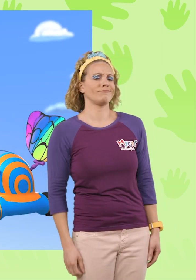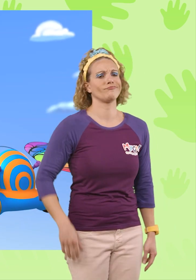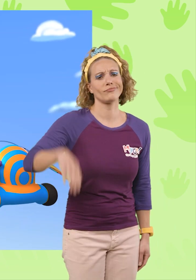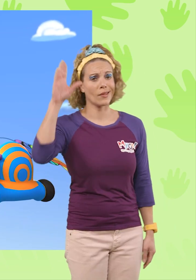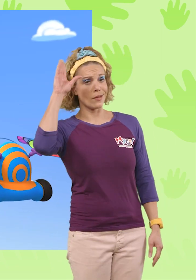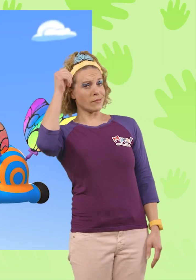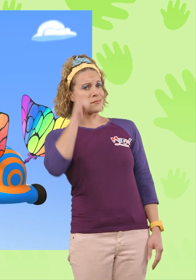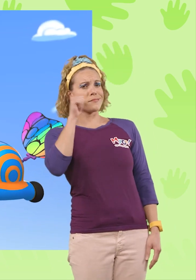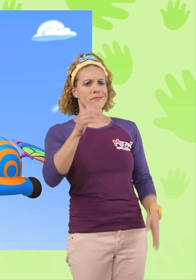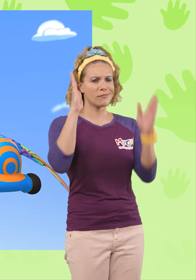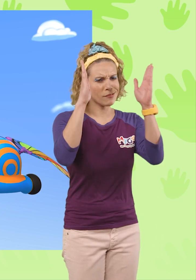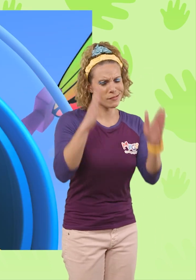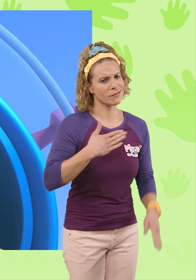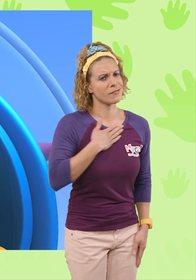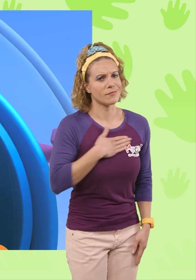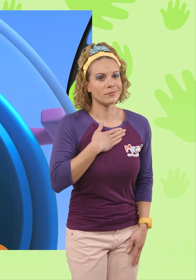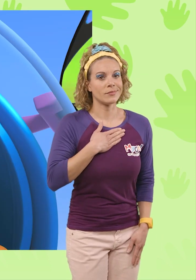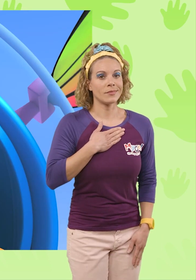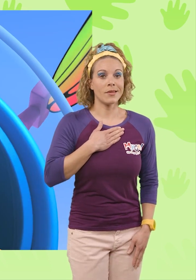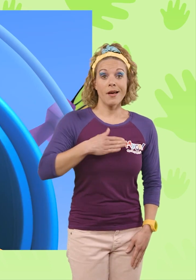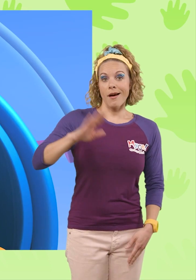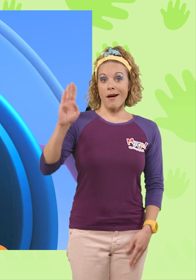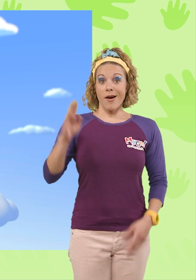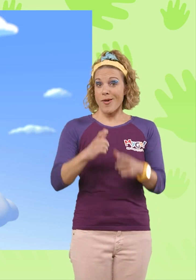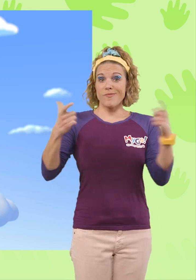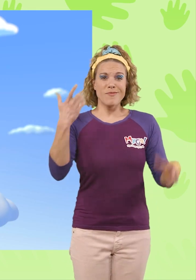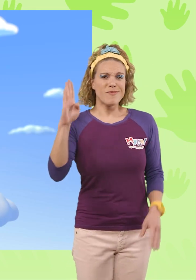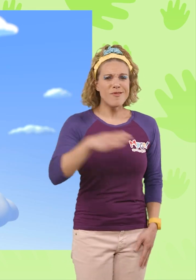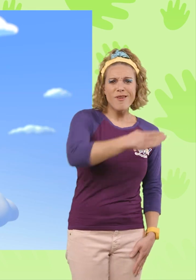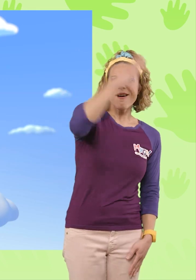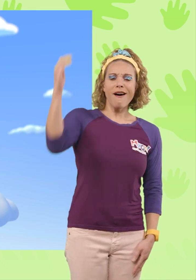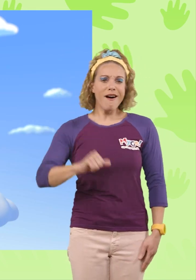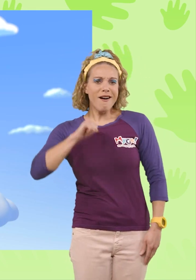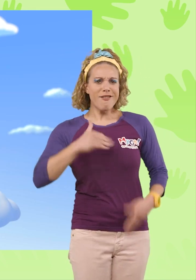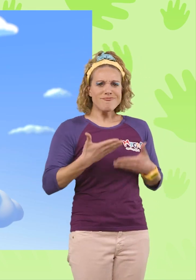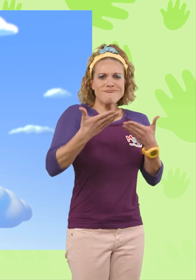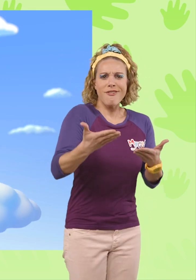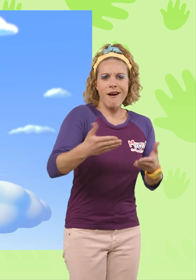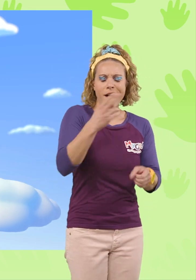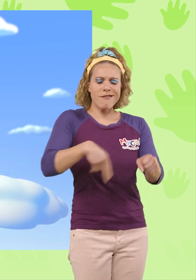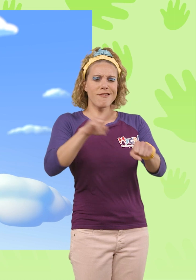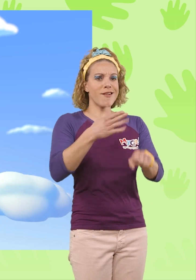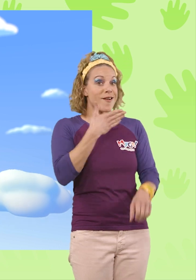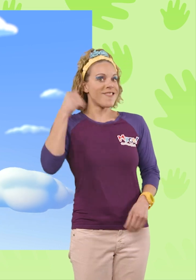Guys and gals, attention please! The big blue sky is proud to present... Nature's greatest